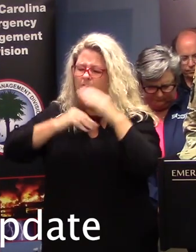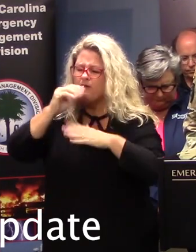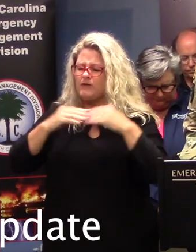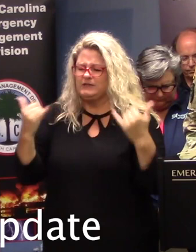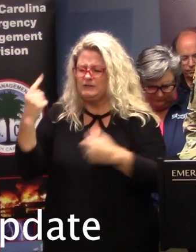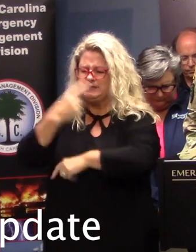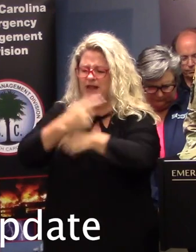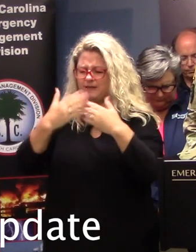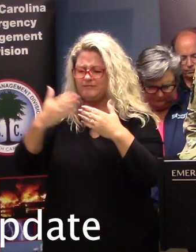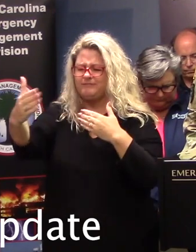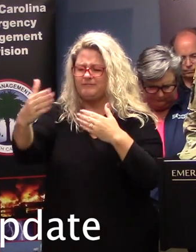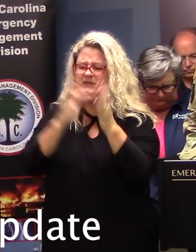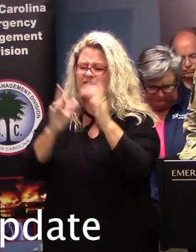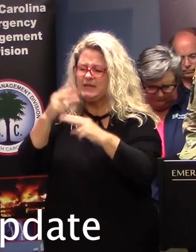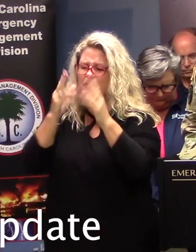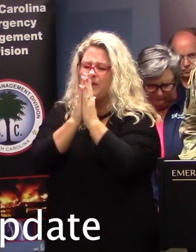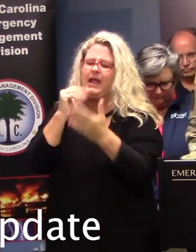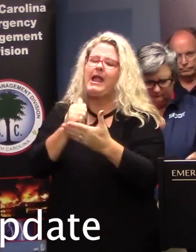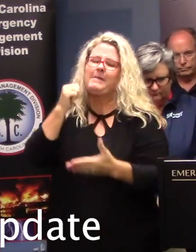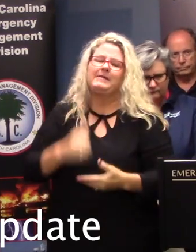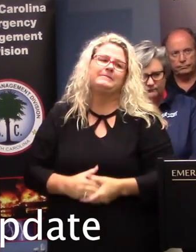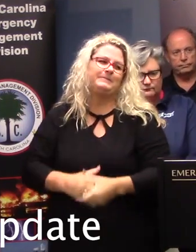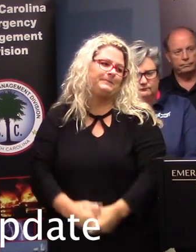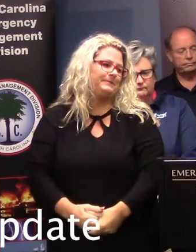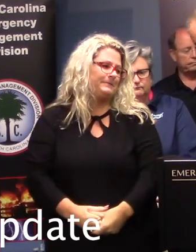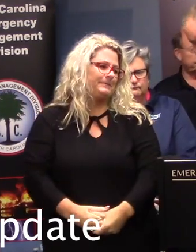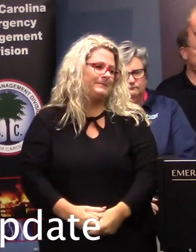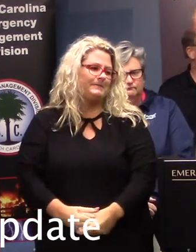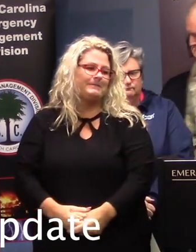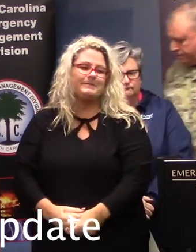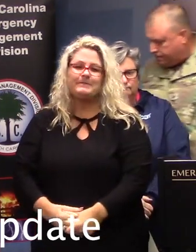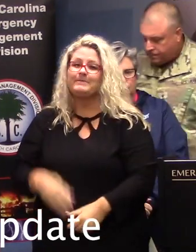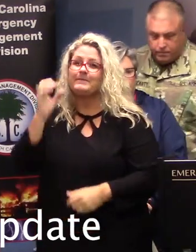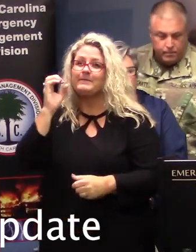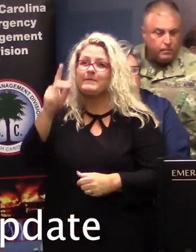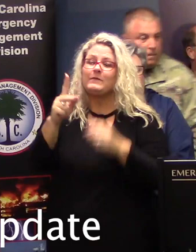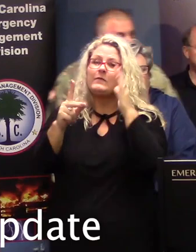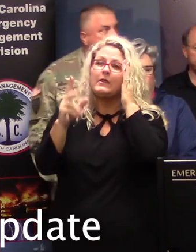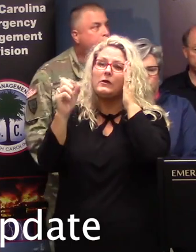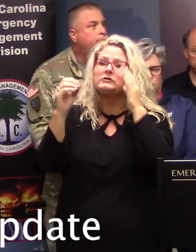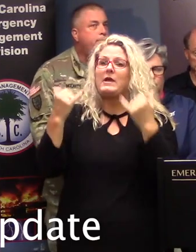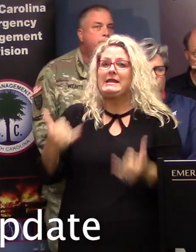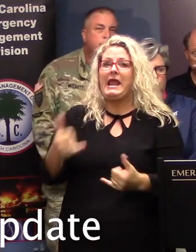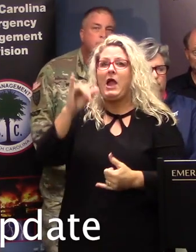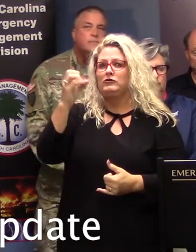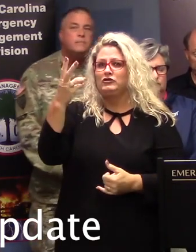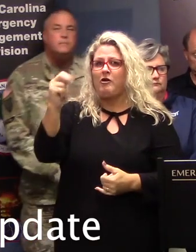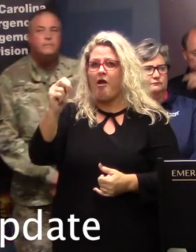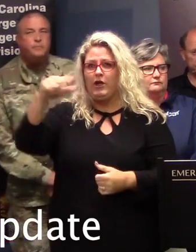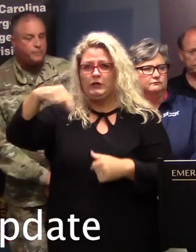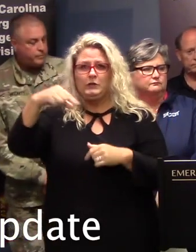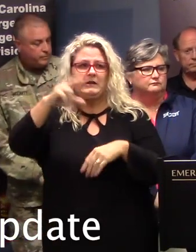this day forward. In your name we humbly pray. Amen. Amen. Thank you. Thank you, Joe. Now, John Quirello,